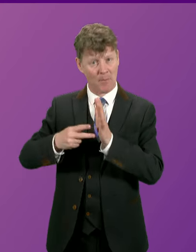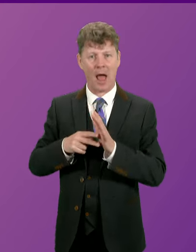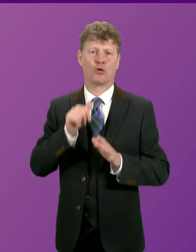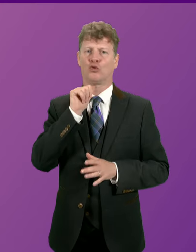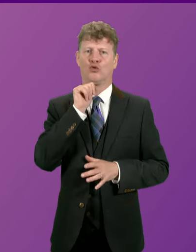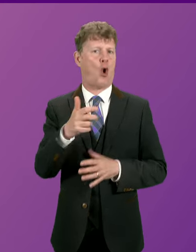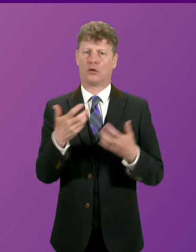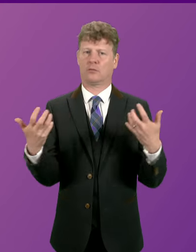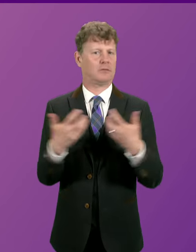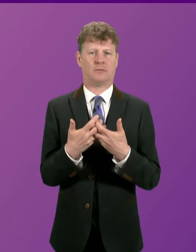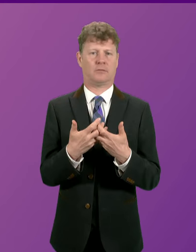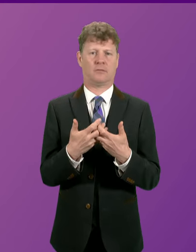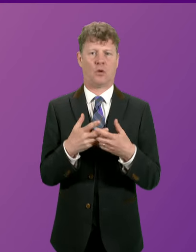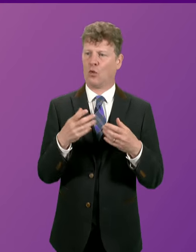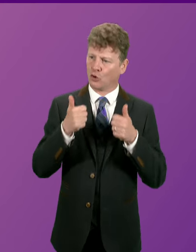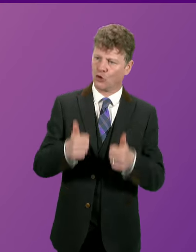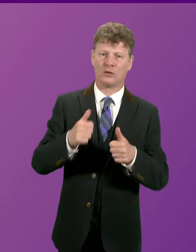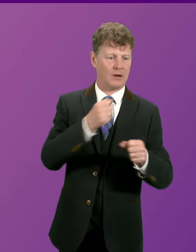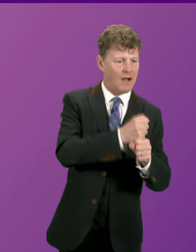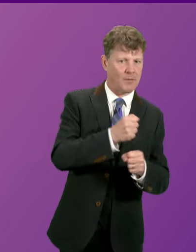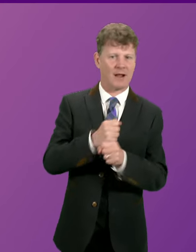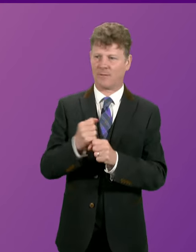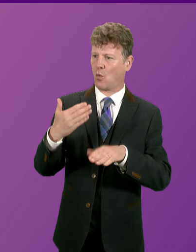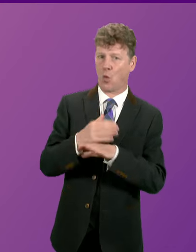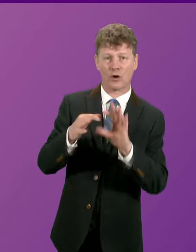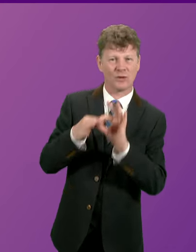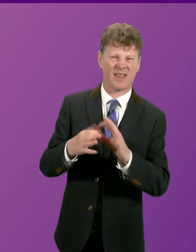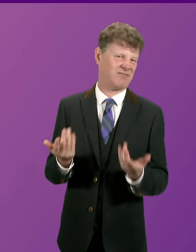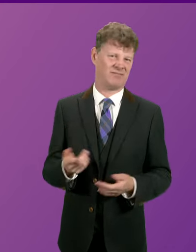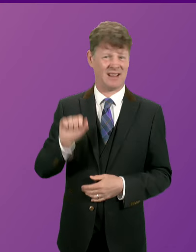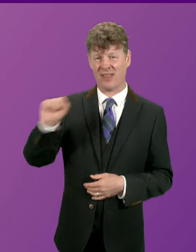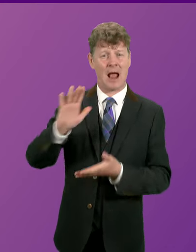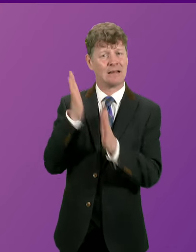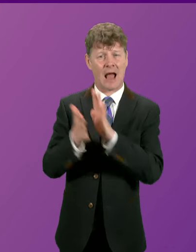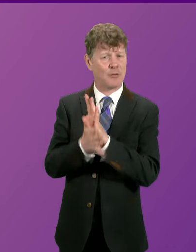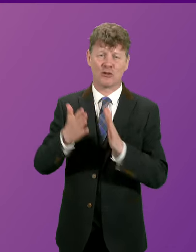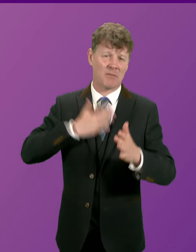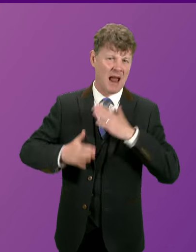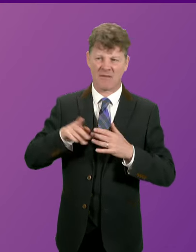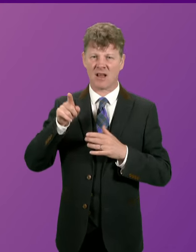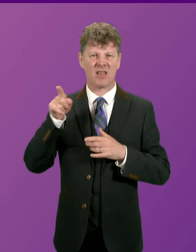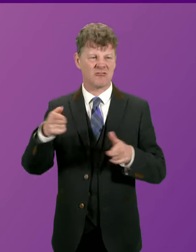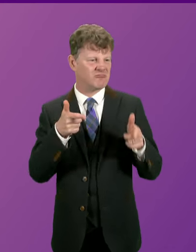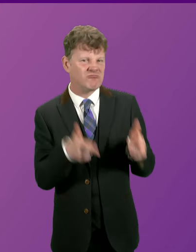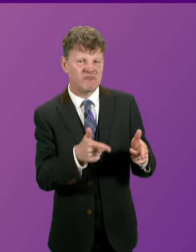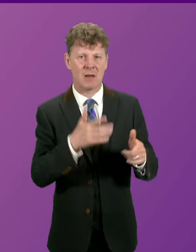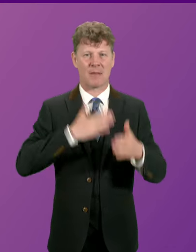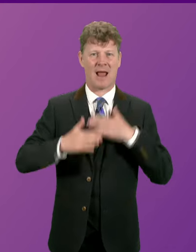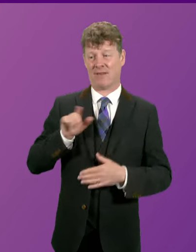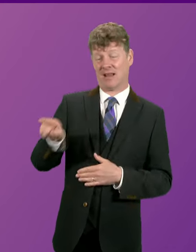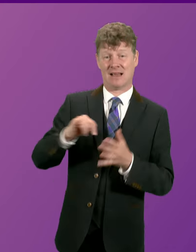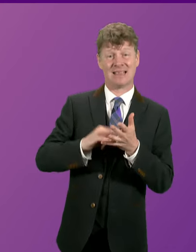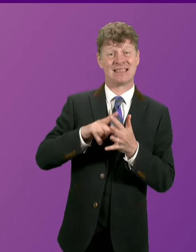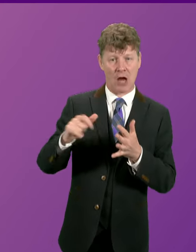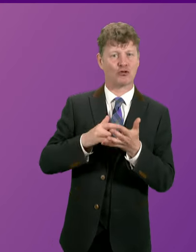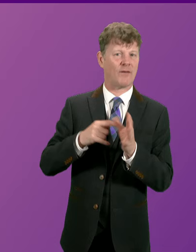intergovernmental working, and it's illustrative of the damaging behaviour, the menacing behaviour of the Secretary of State